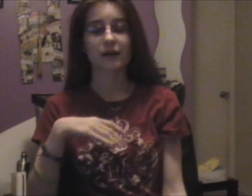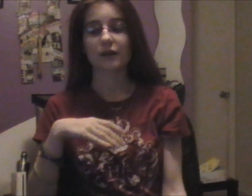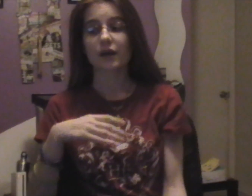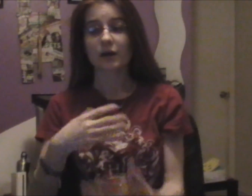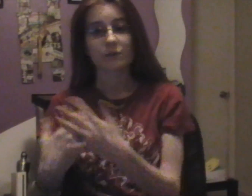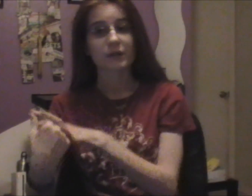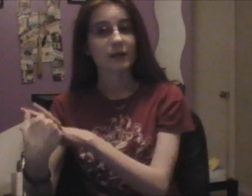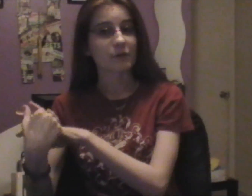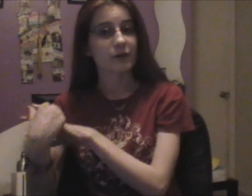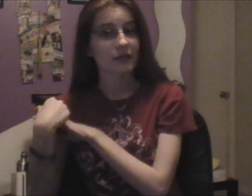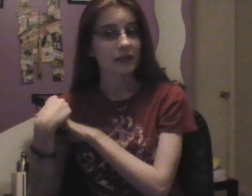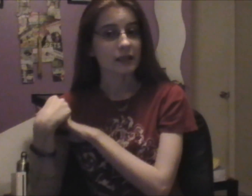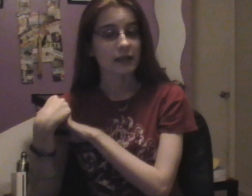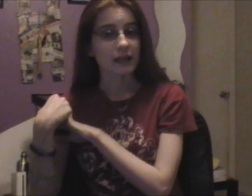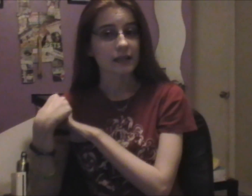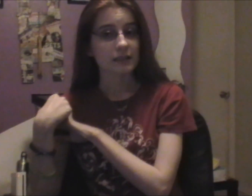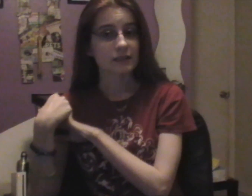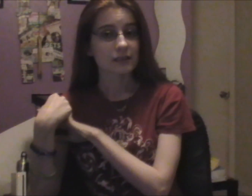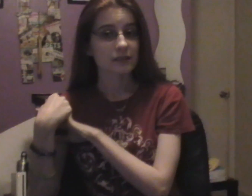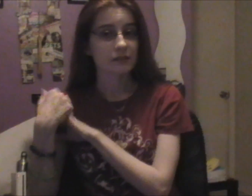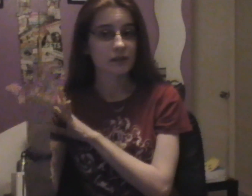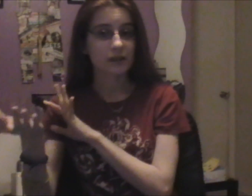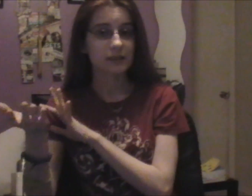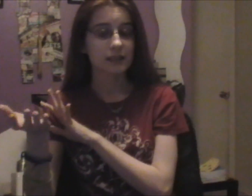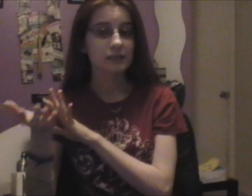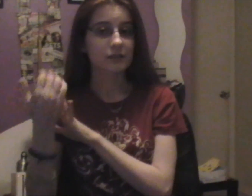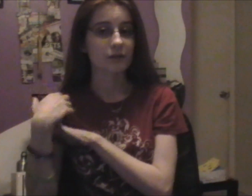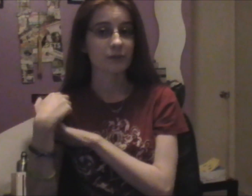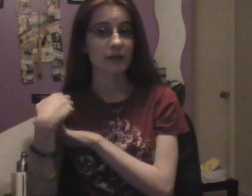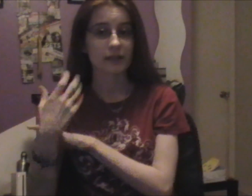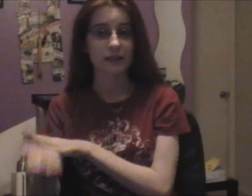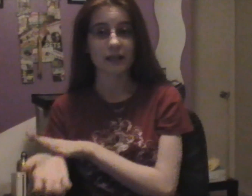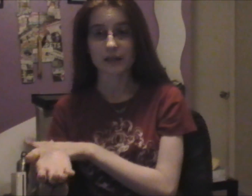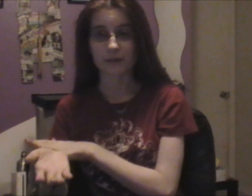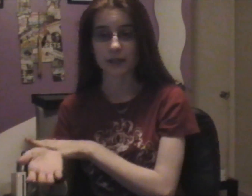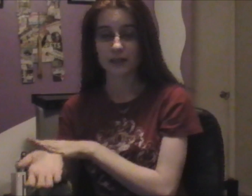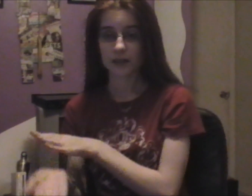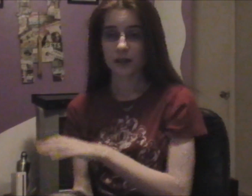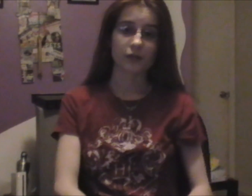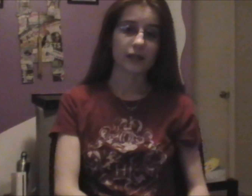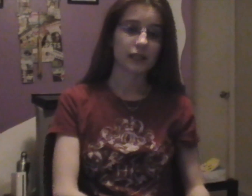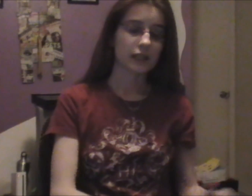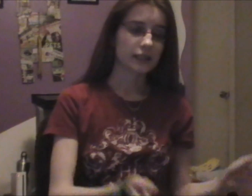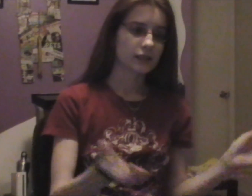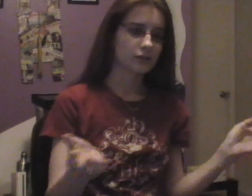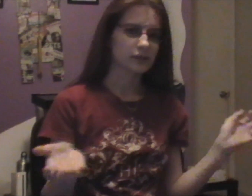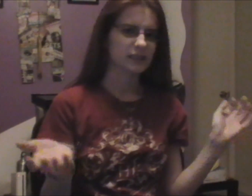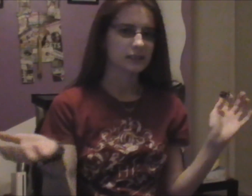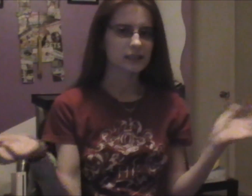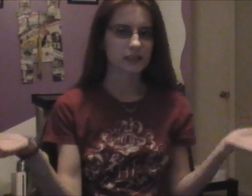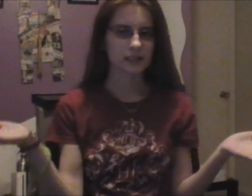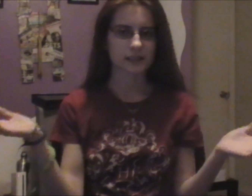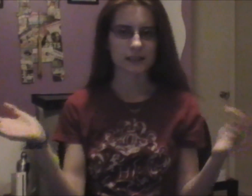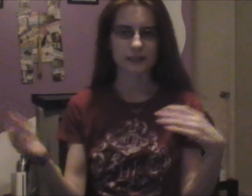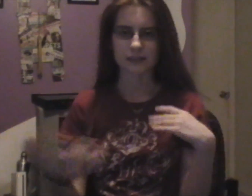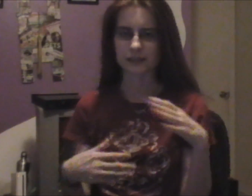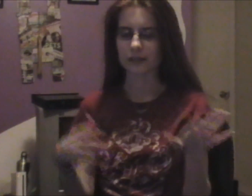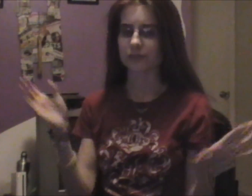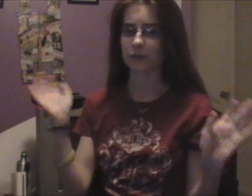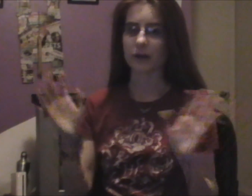But I'm already in that contest, so I might get that anyway. When those statistics and stuff come